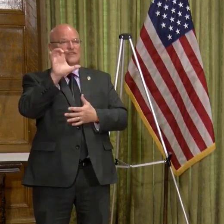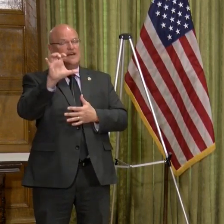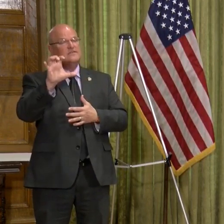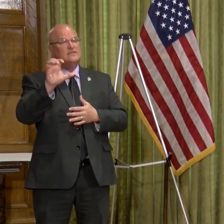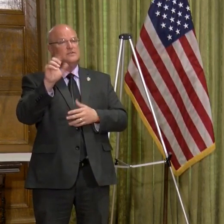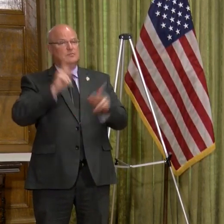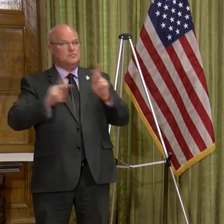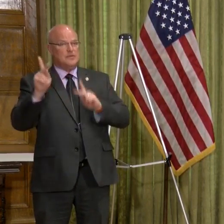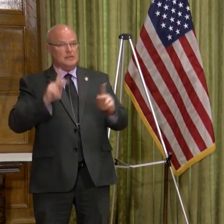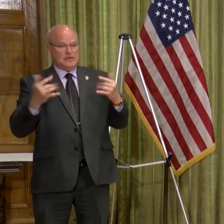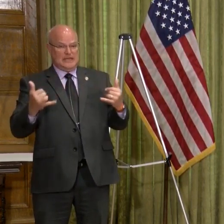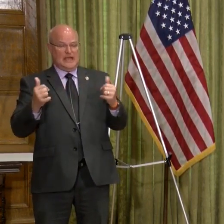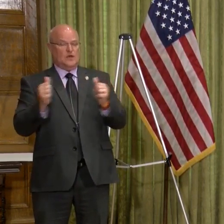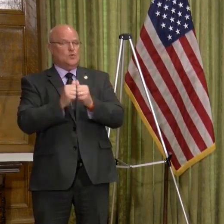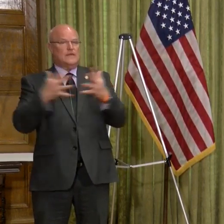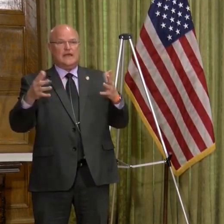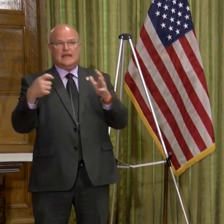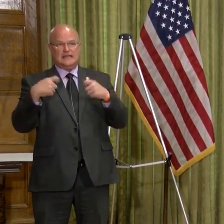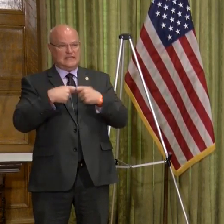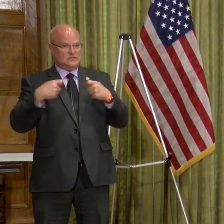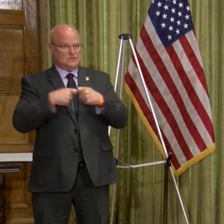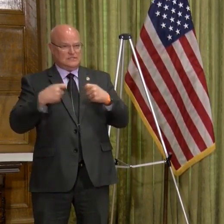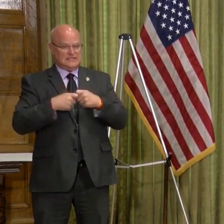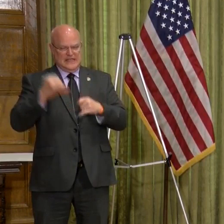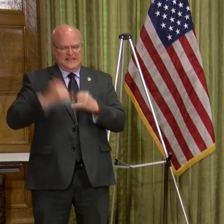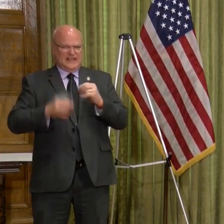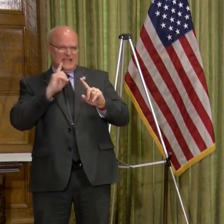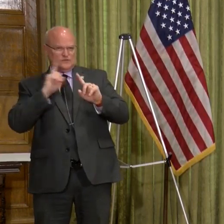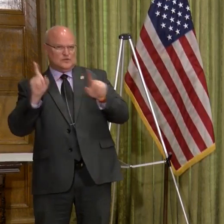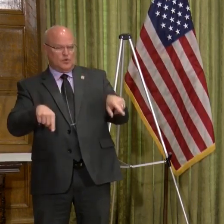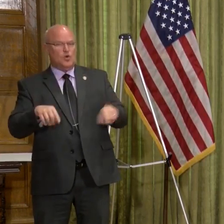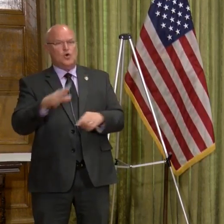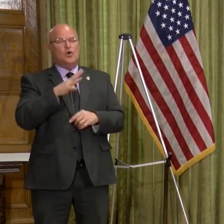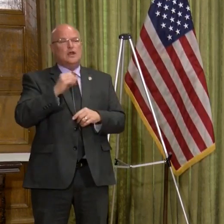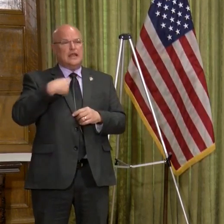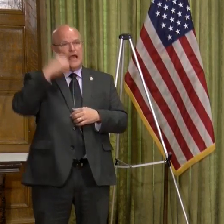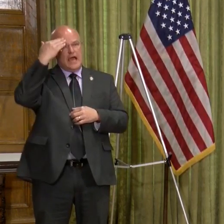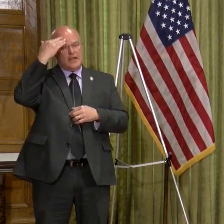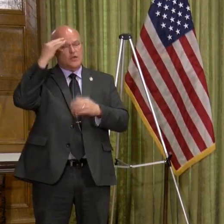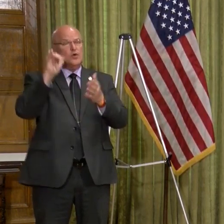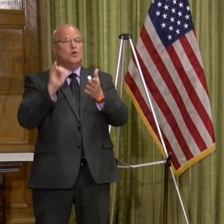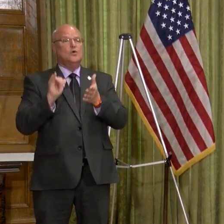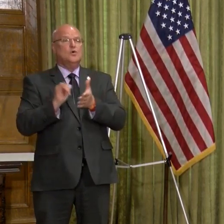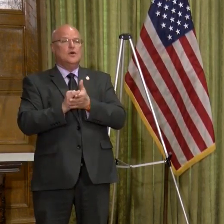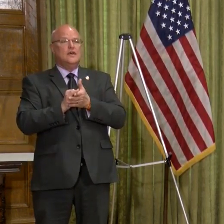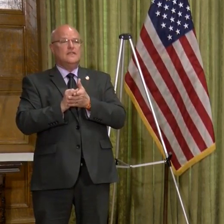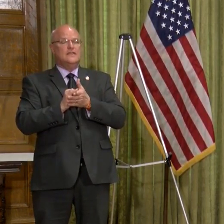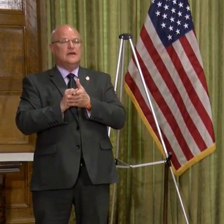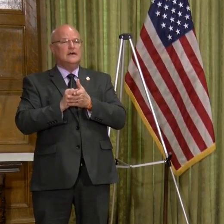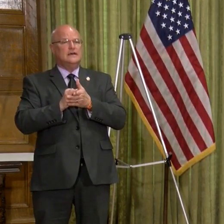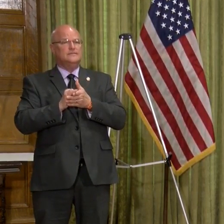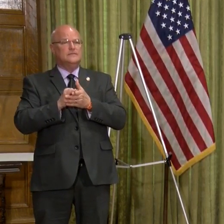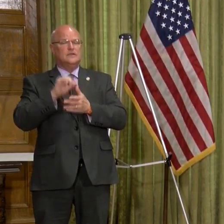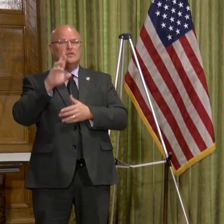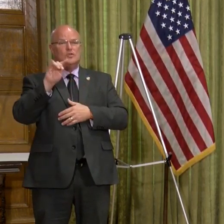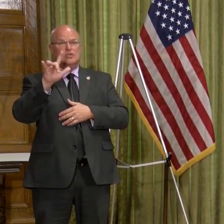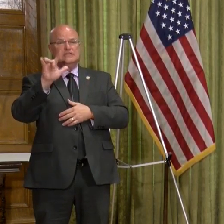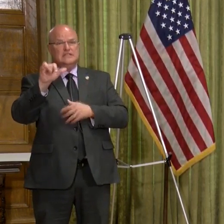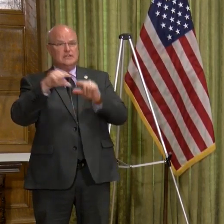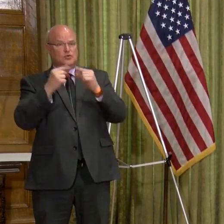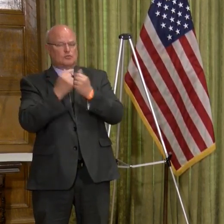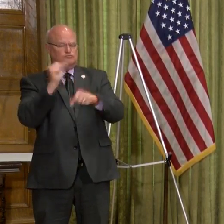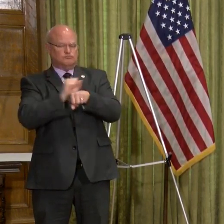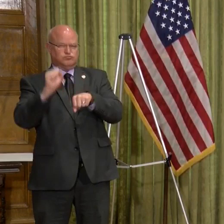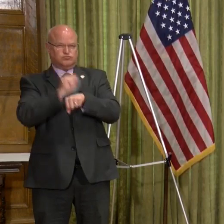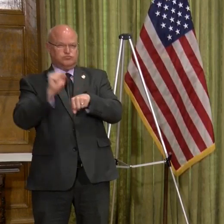Arkansans without power on the last report. And I know the linemen, the utility crews, are out